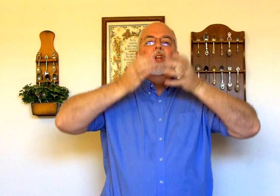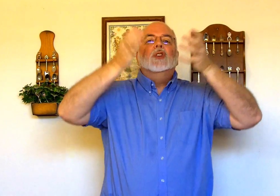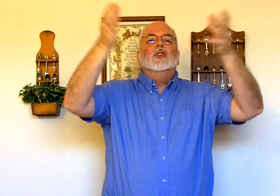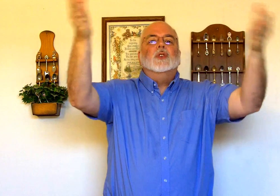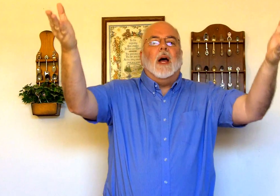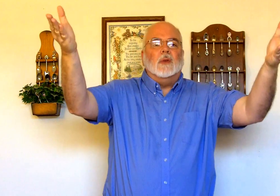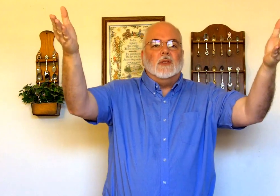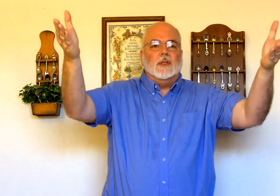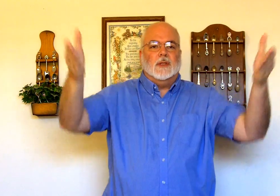Shouts.